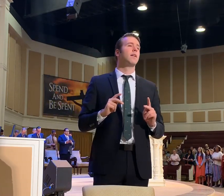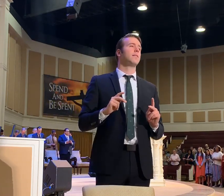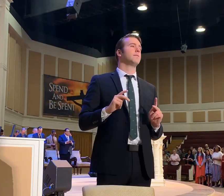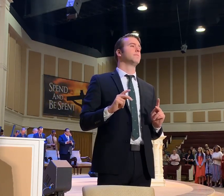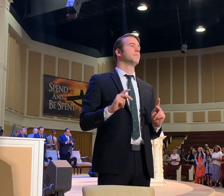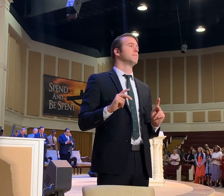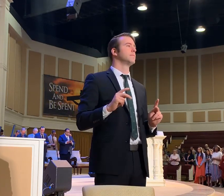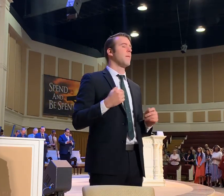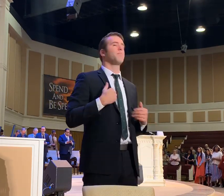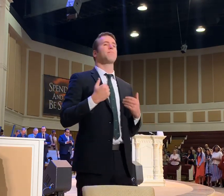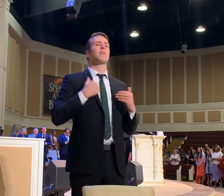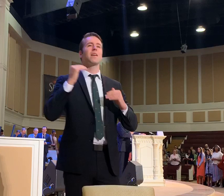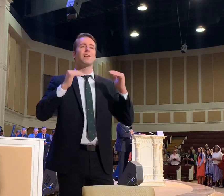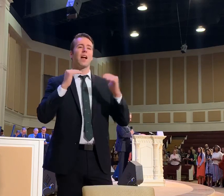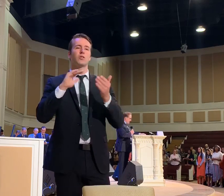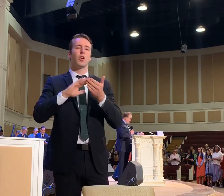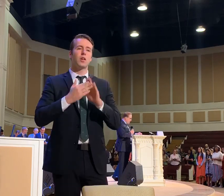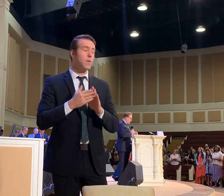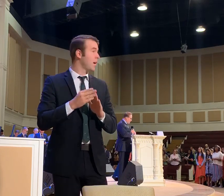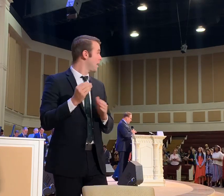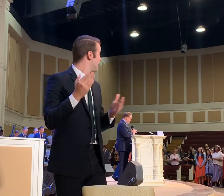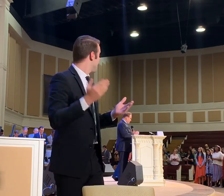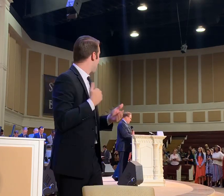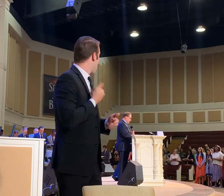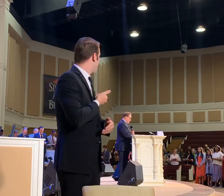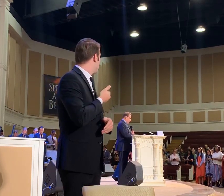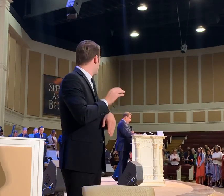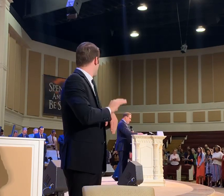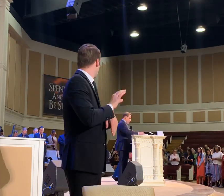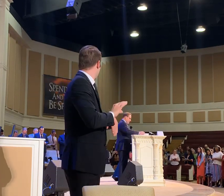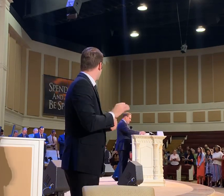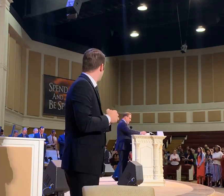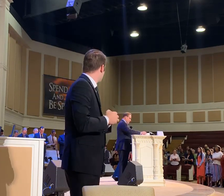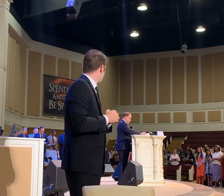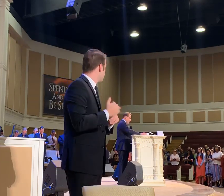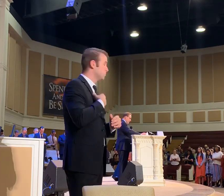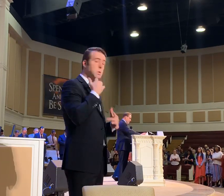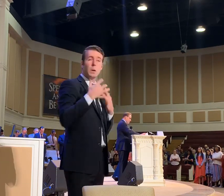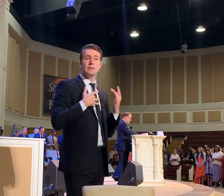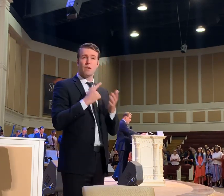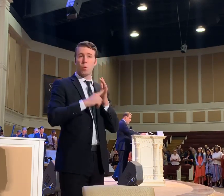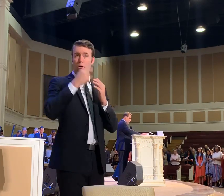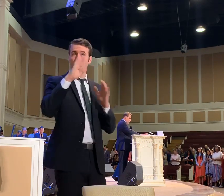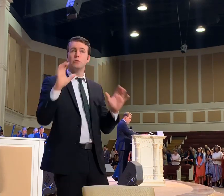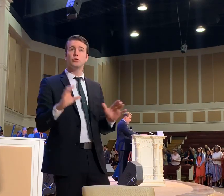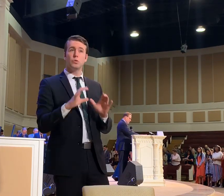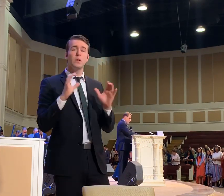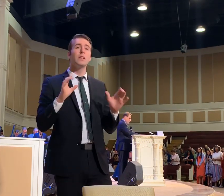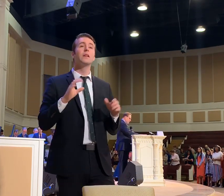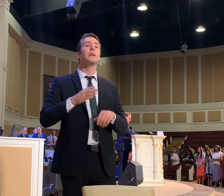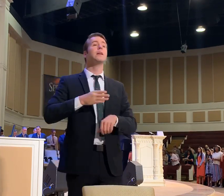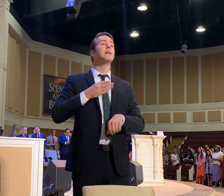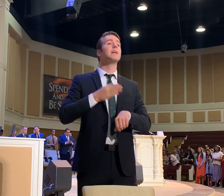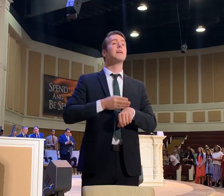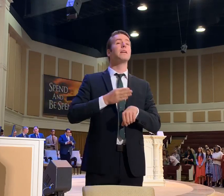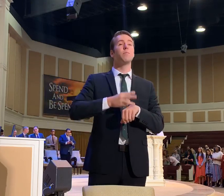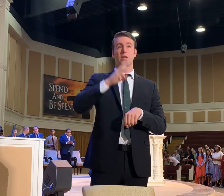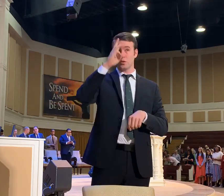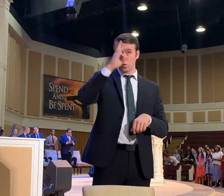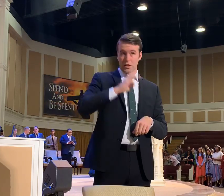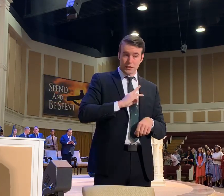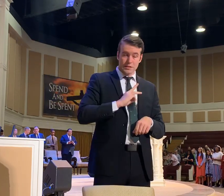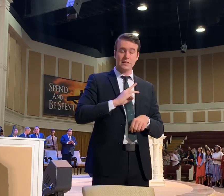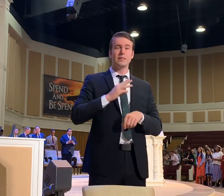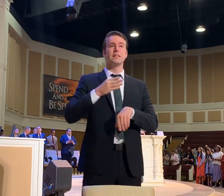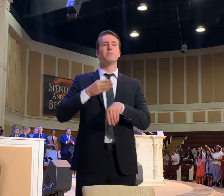And our young adult community and right here in our church. So excited for what God is doing. Bishop Wilson, Bishop